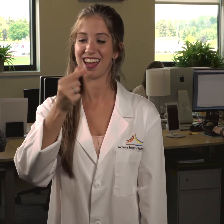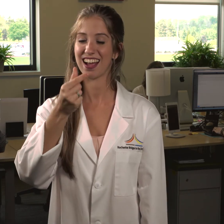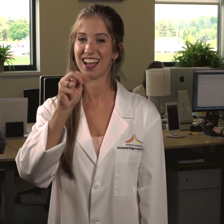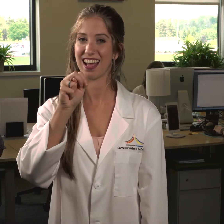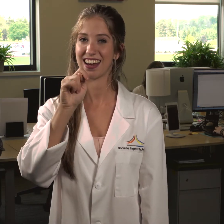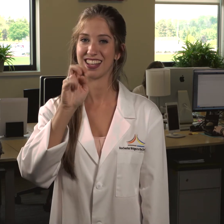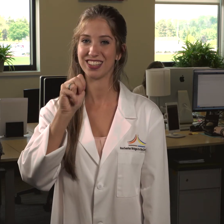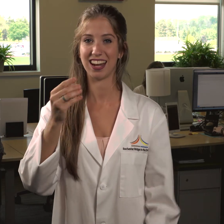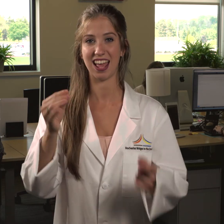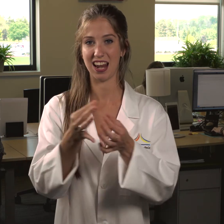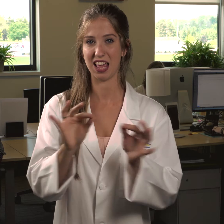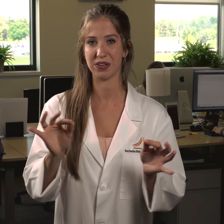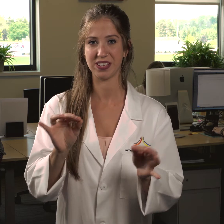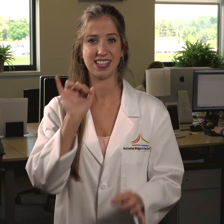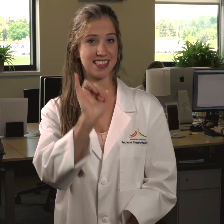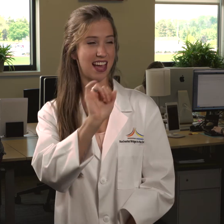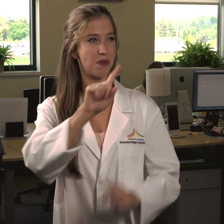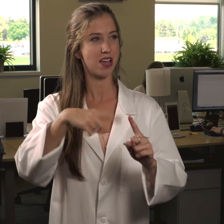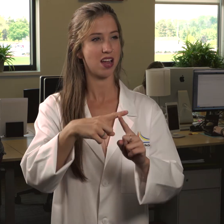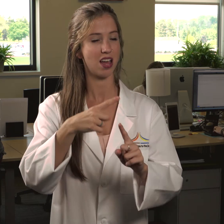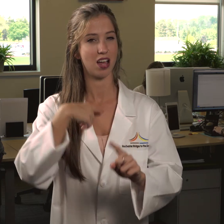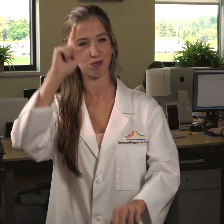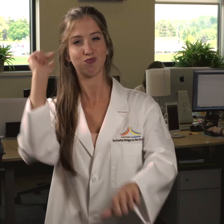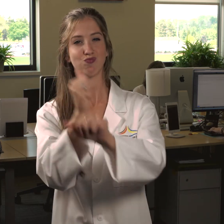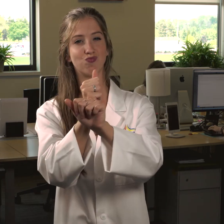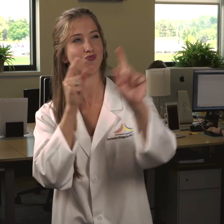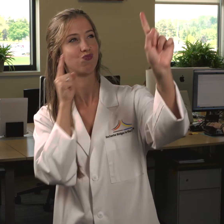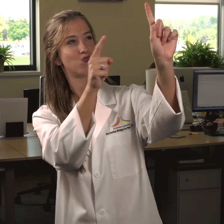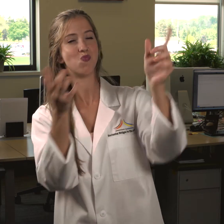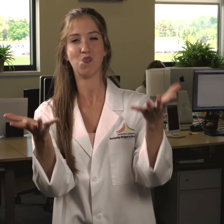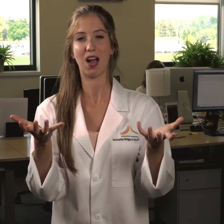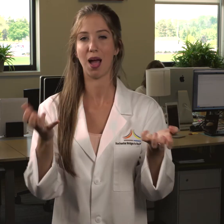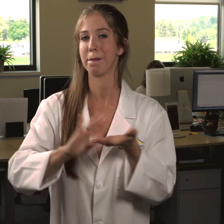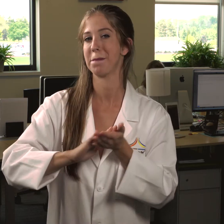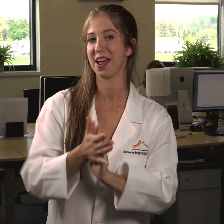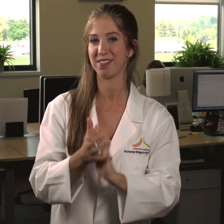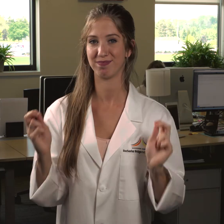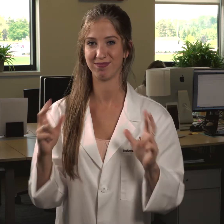where my desires to be a Bridge Scholar emerged.